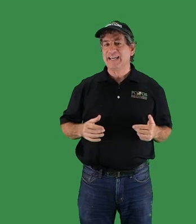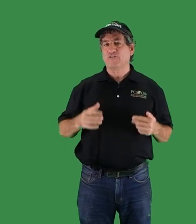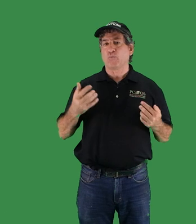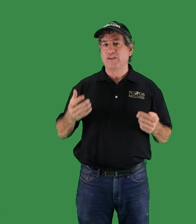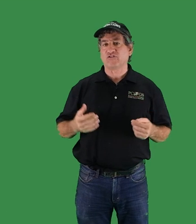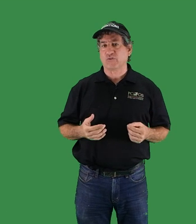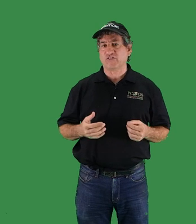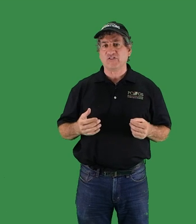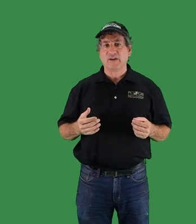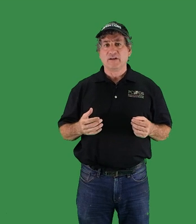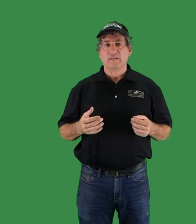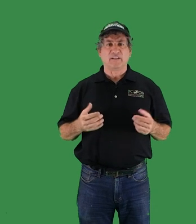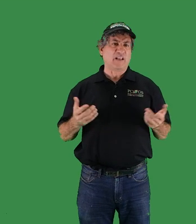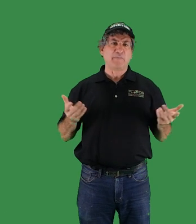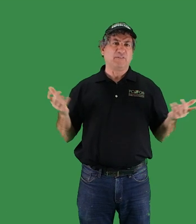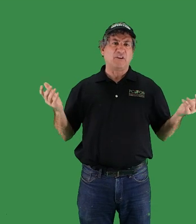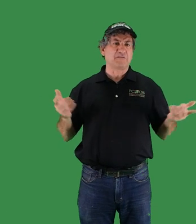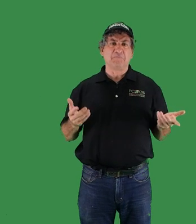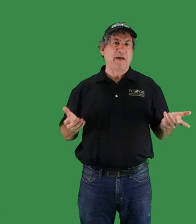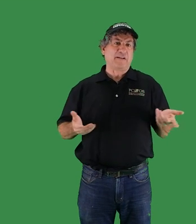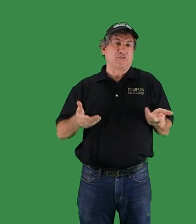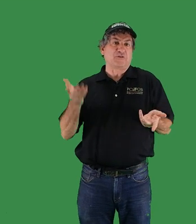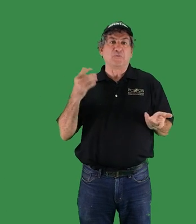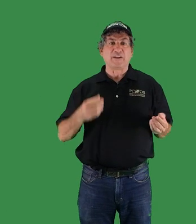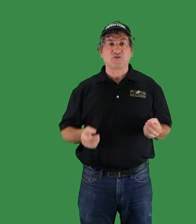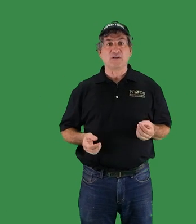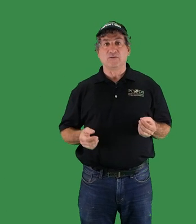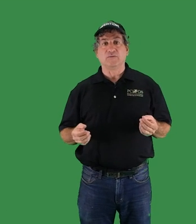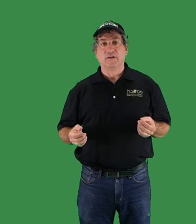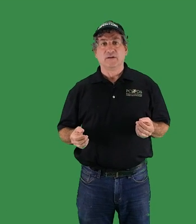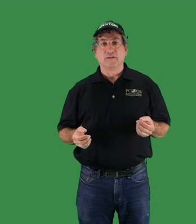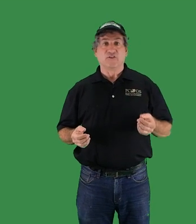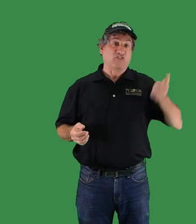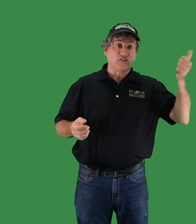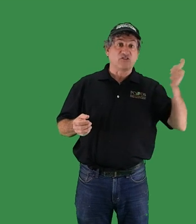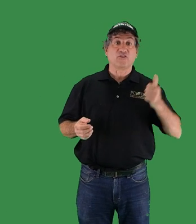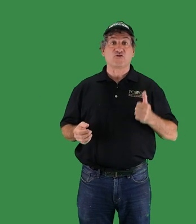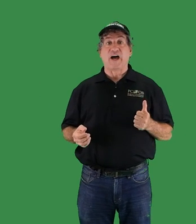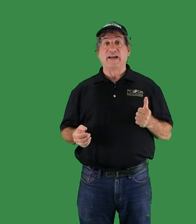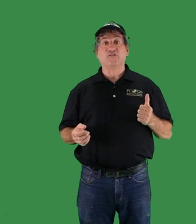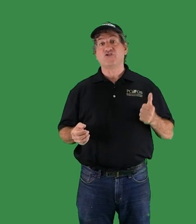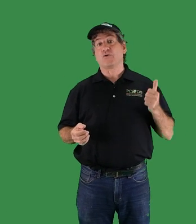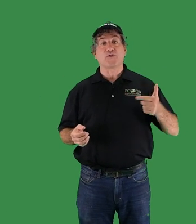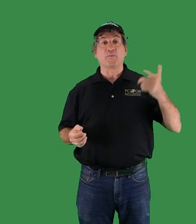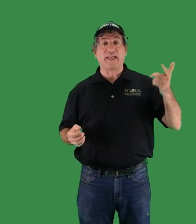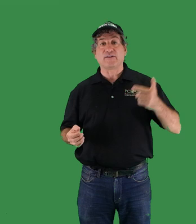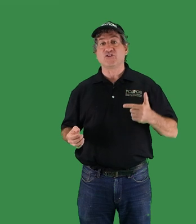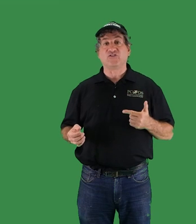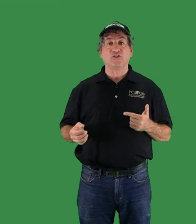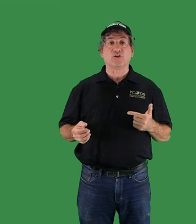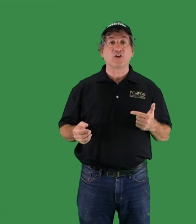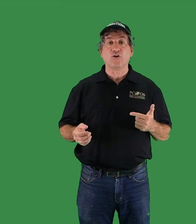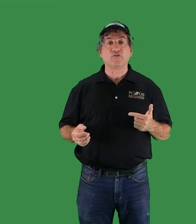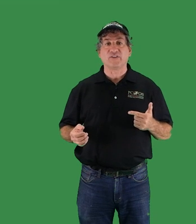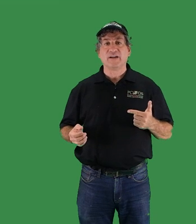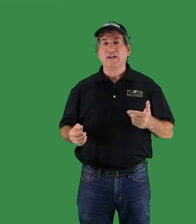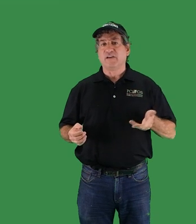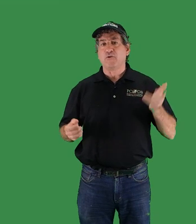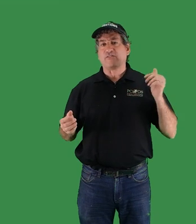and the resources the climate doesn't matter so much to you. The sun still shines geothermal energy still glows and if you have